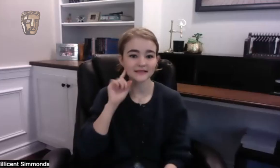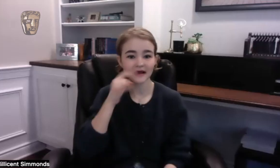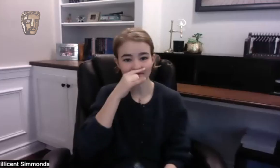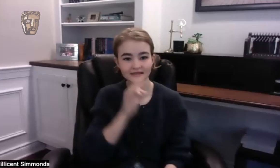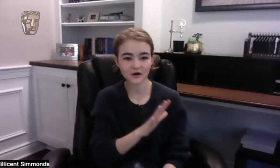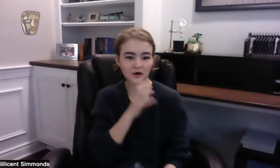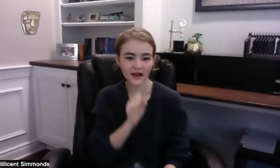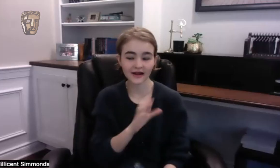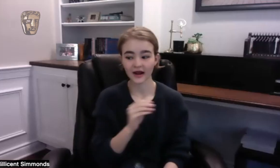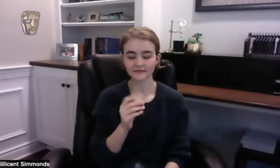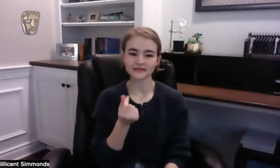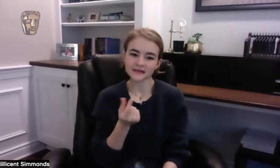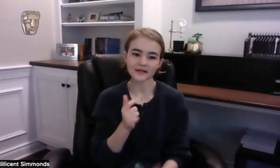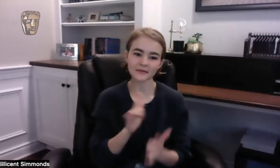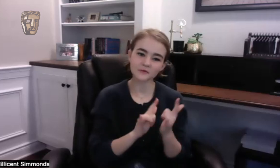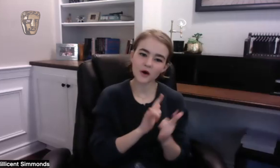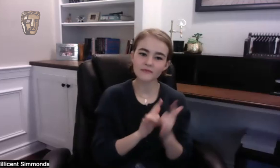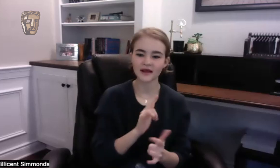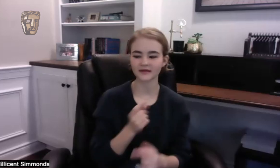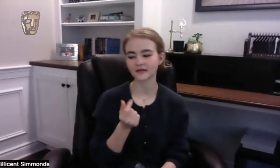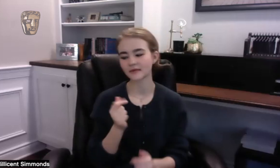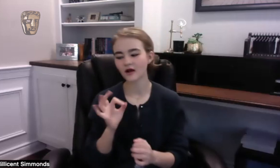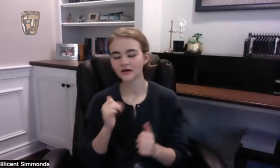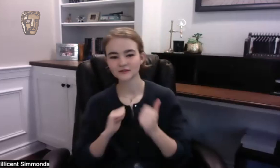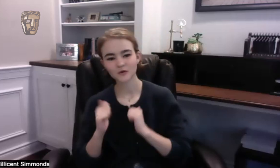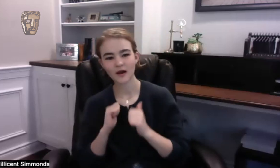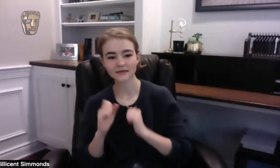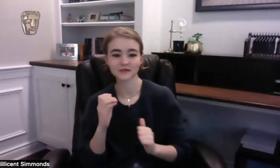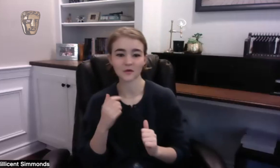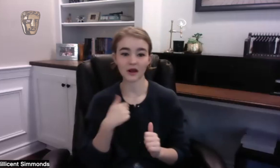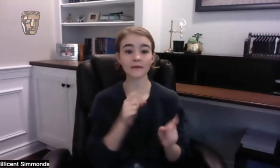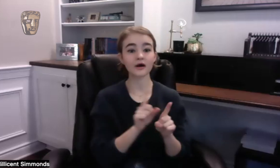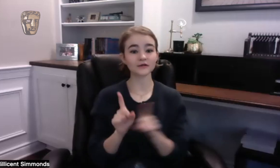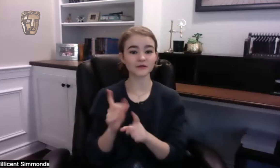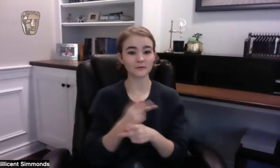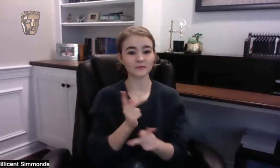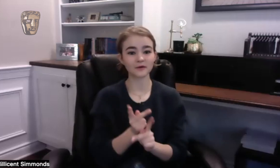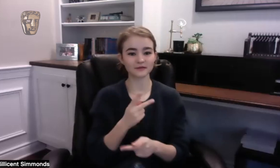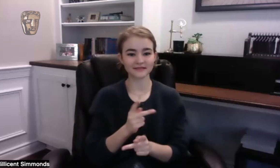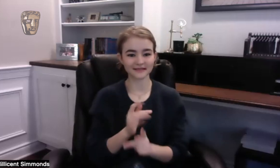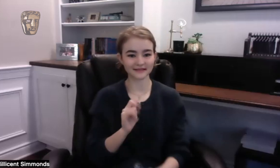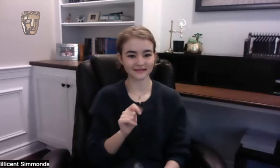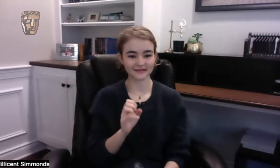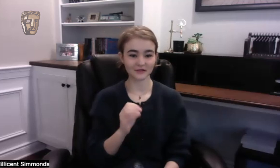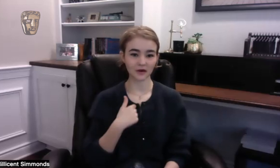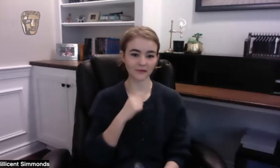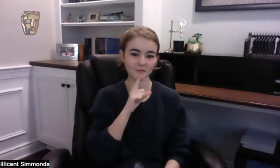finally finds out about the culture and her deaf identity and it's there's some romance in it and